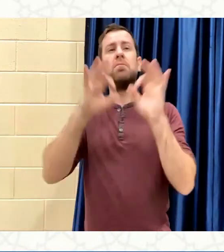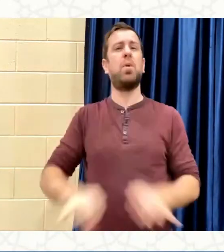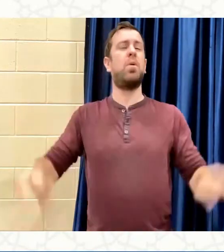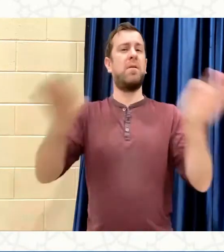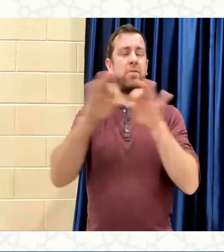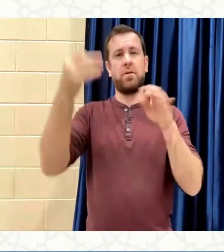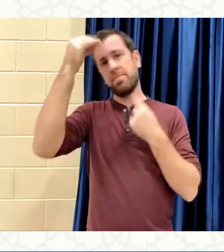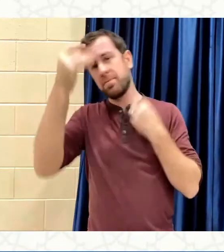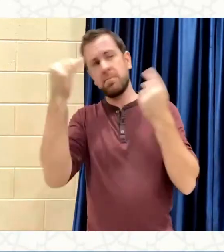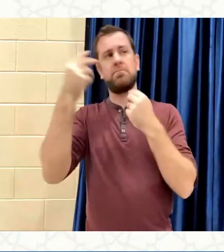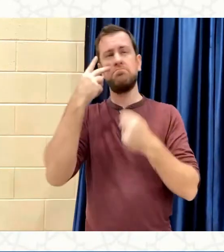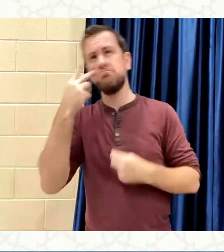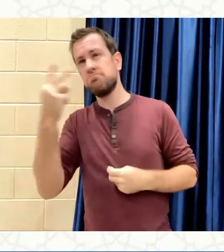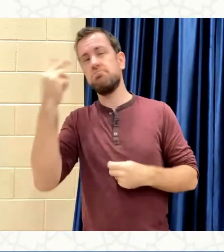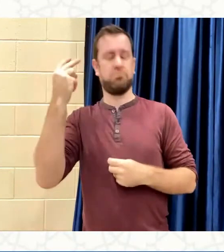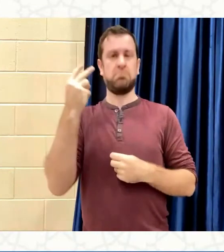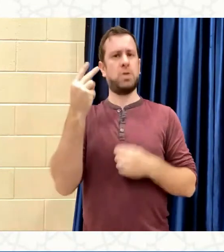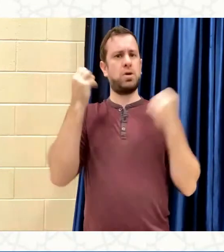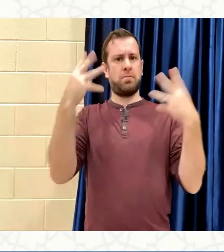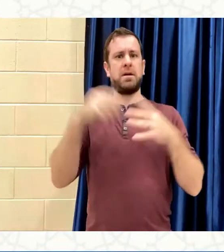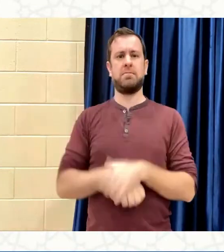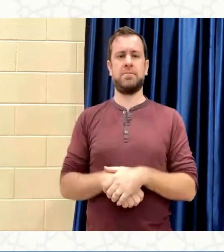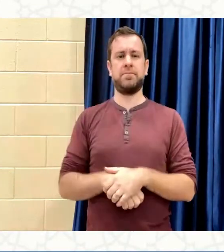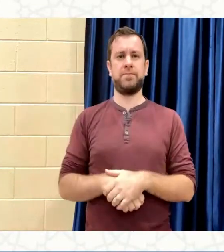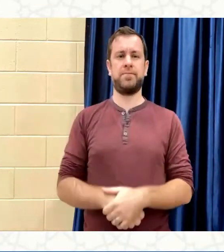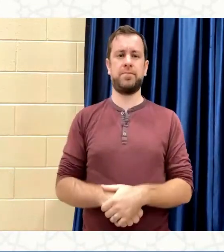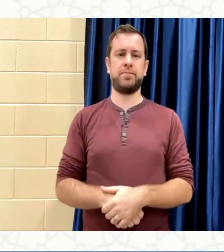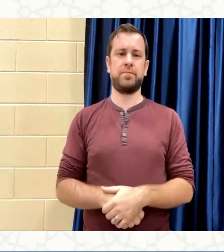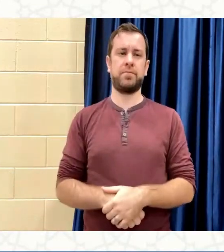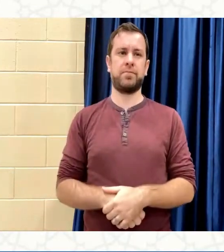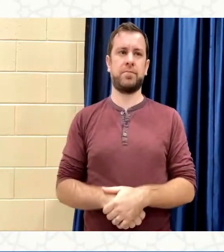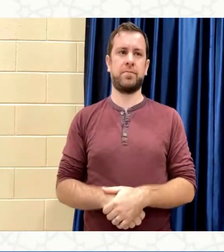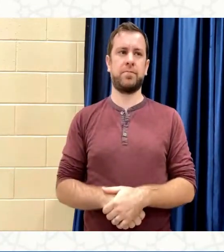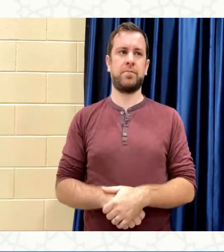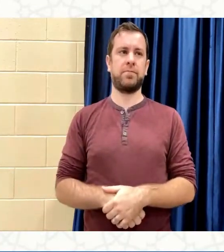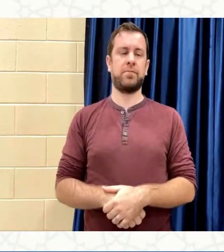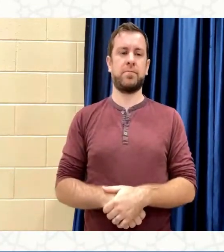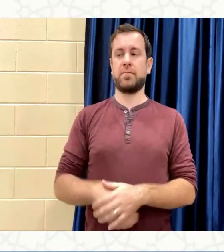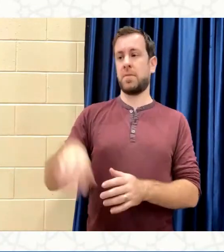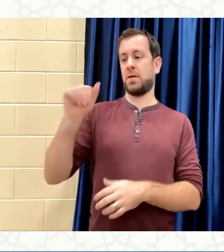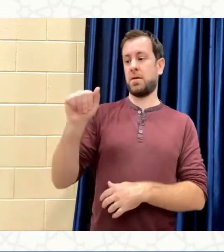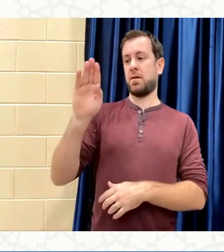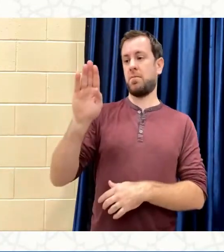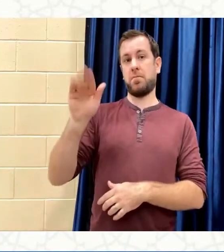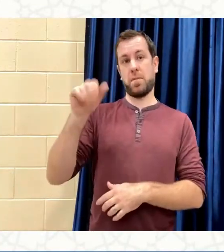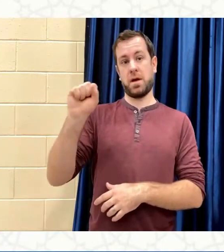contemplation and reflection from the Salafus Salih. Ibn Abbas said,